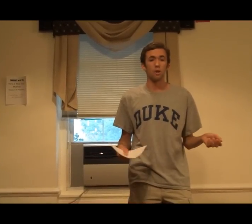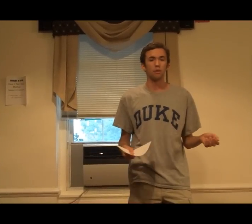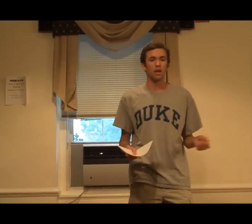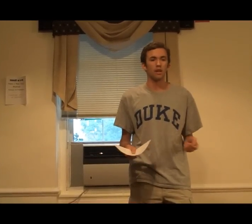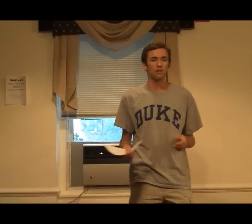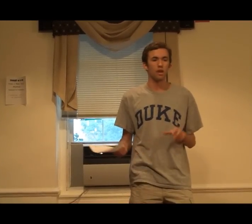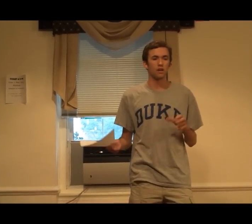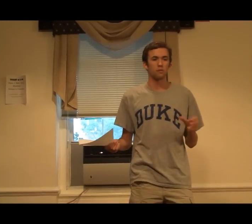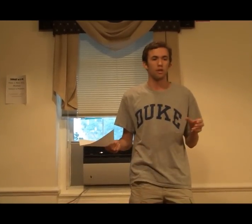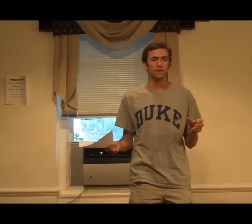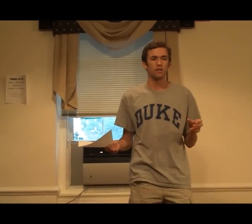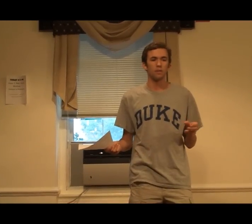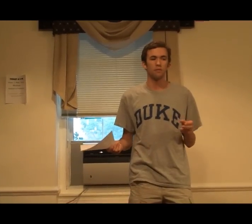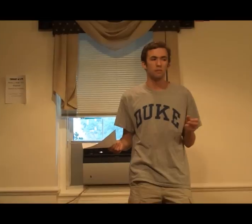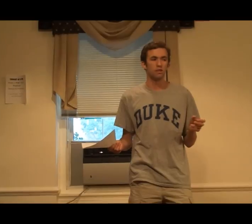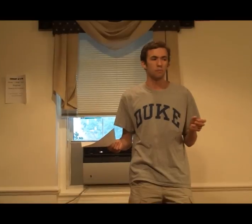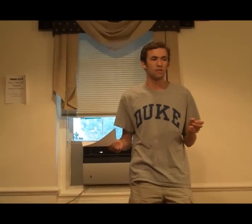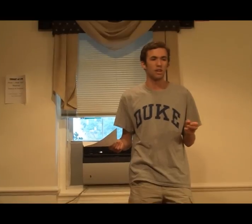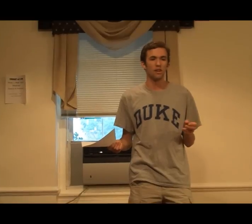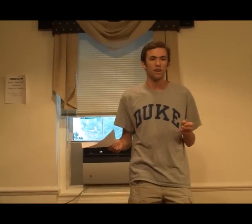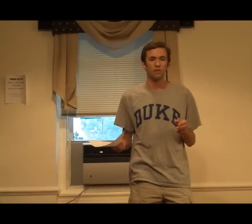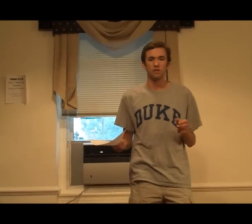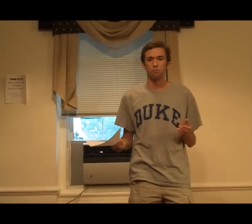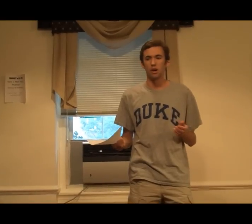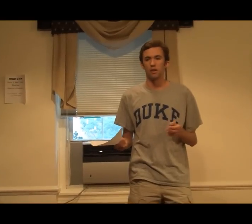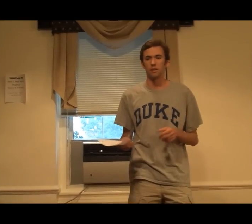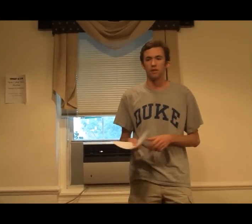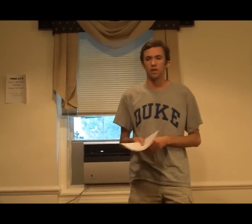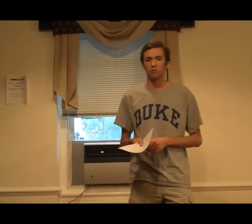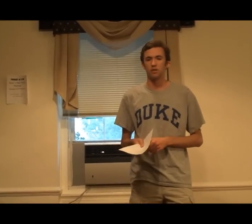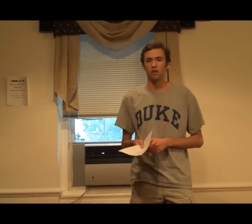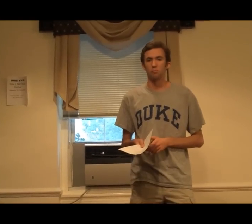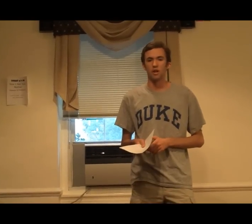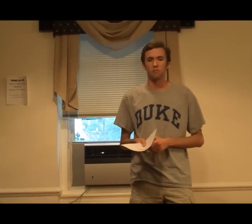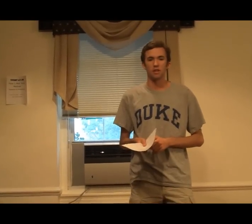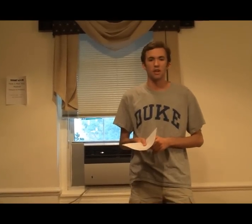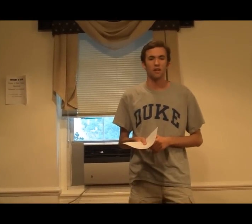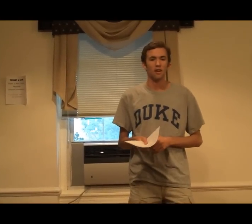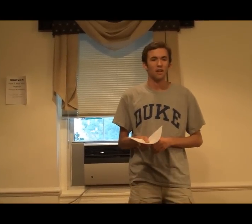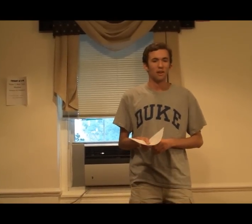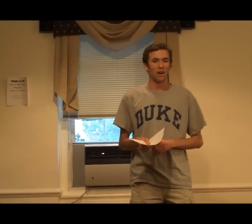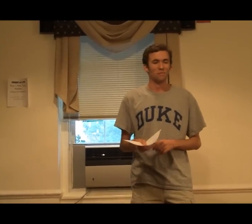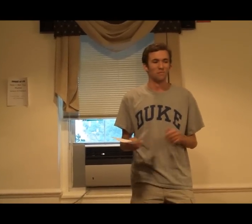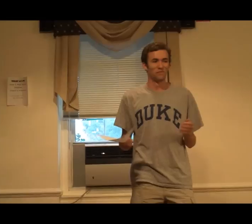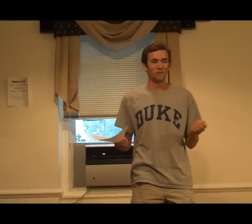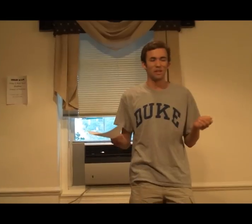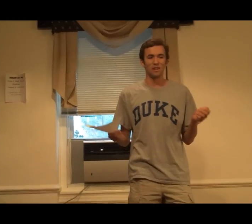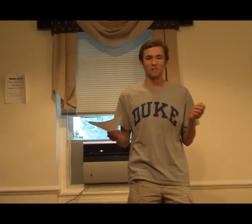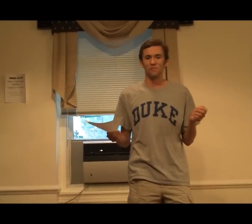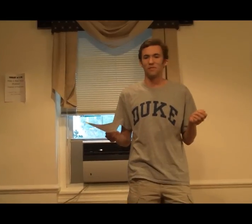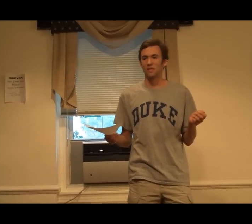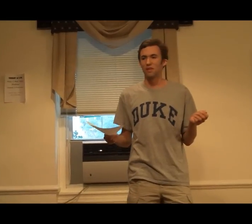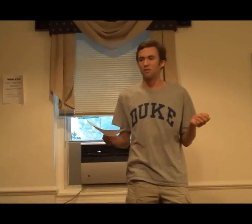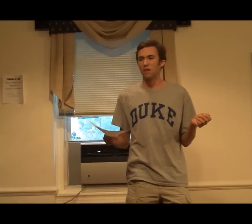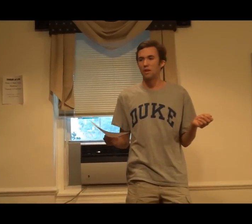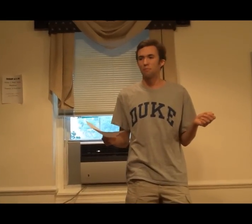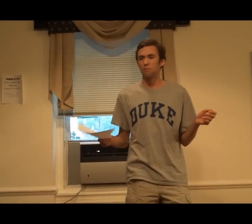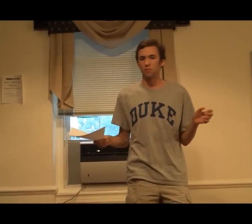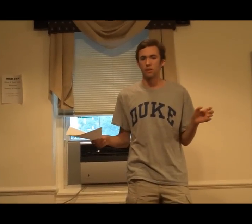replicate it. So he got a chimpanzee named Nim Chimsky, which is a pun on the linguist, Noam Chomsky. But so NIMH was,